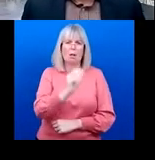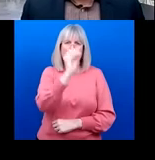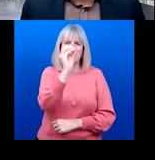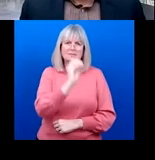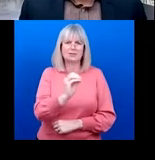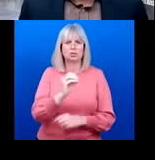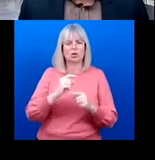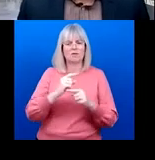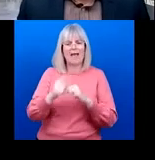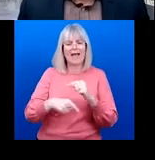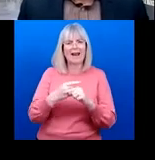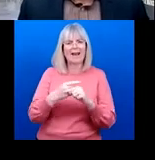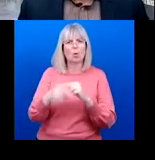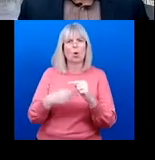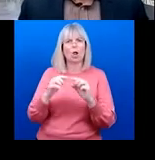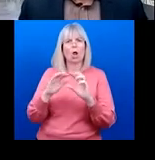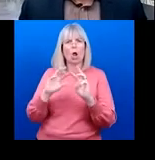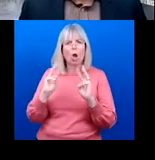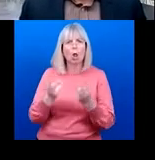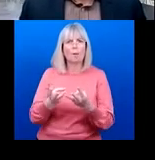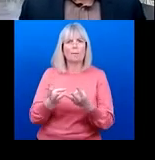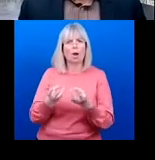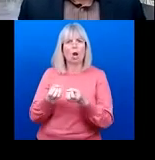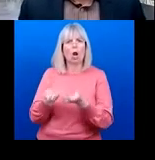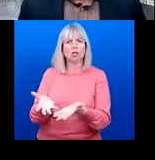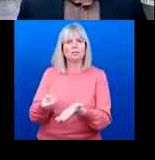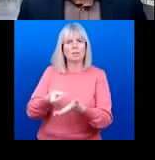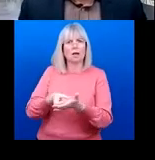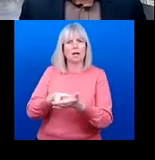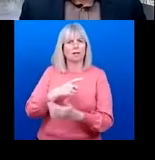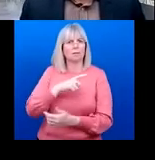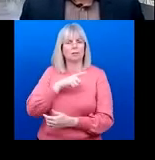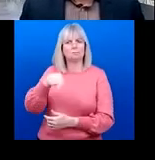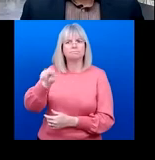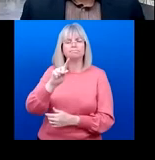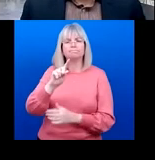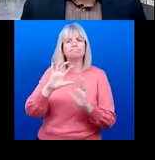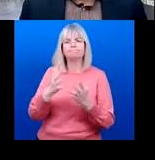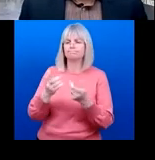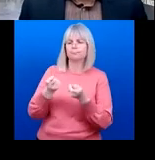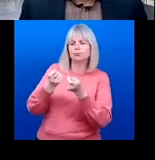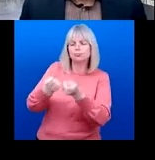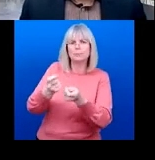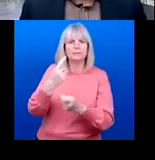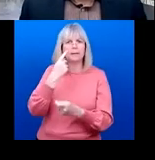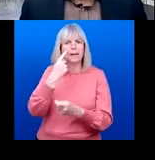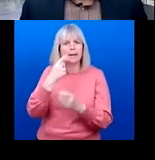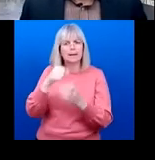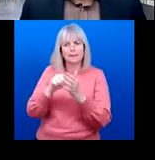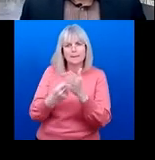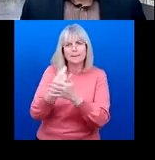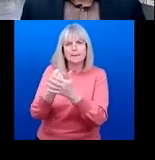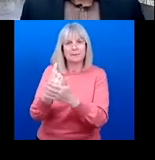associated with uncorrected refractive error alone from myopia and presbyopia that is estimated to be in excess of